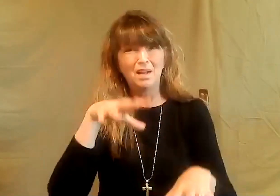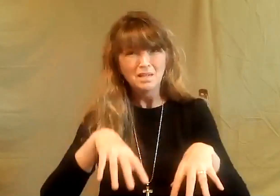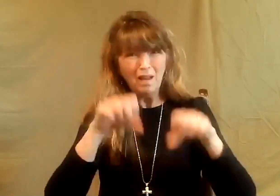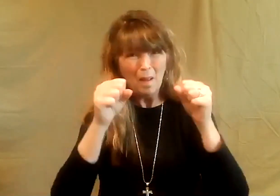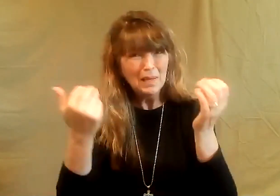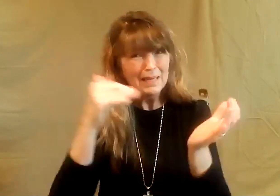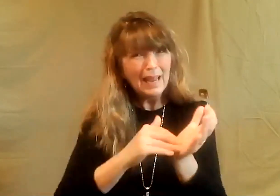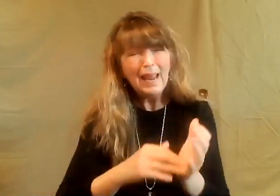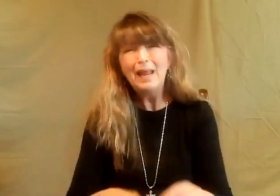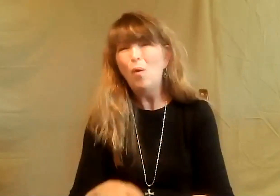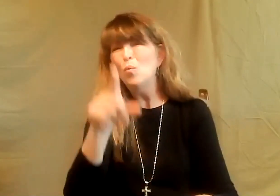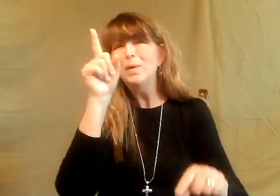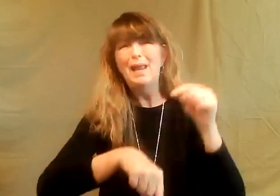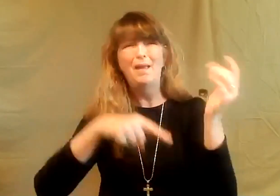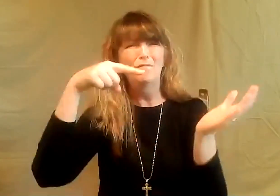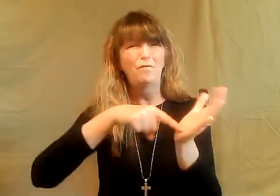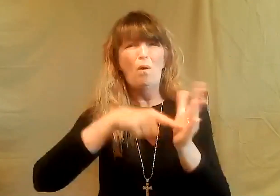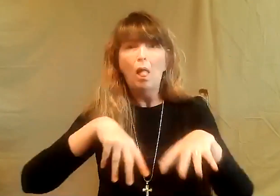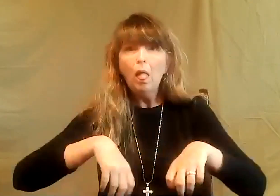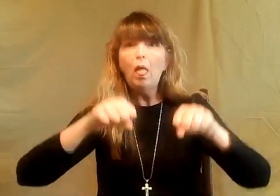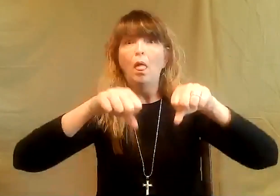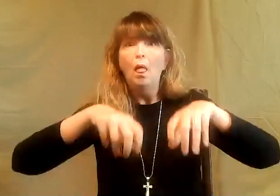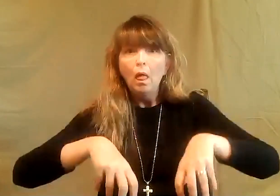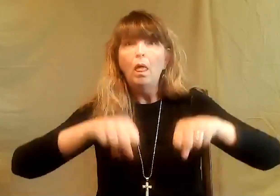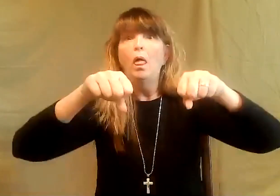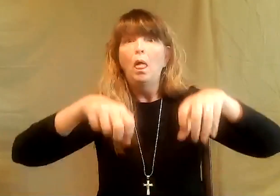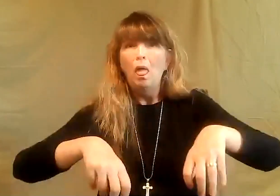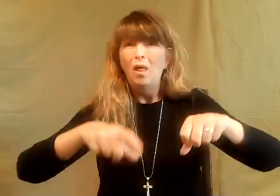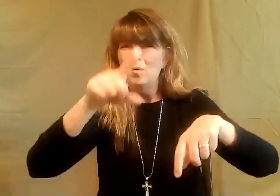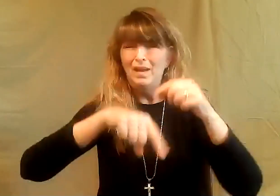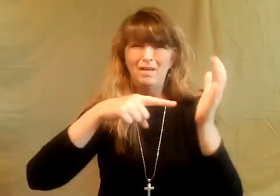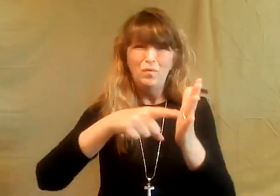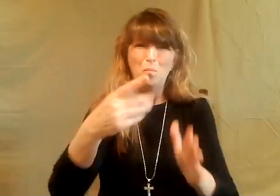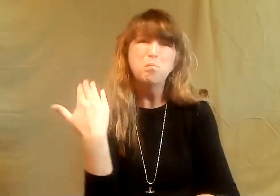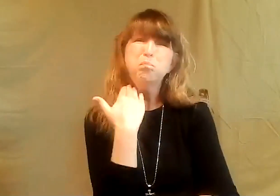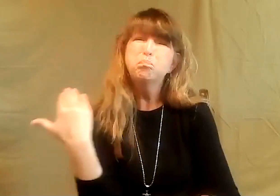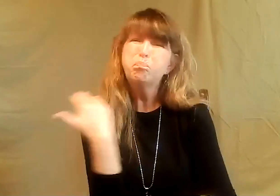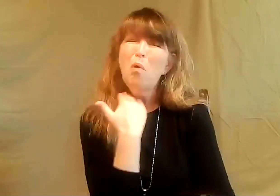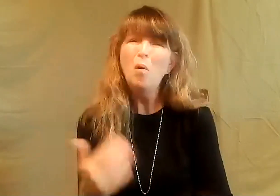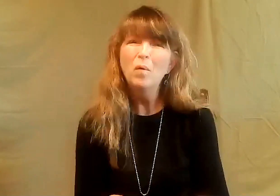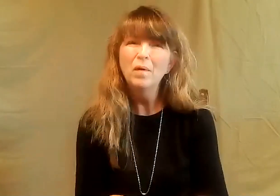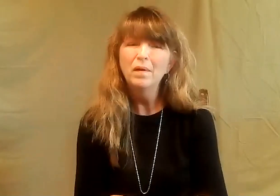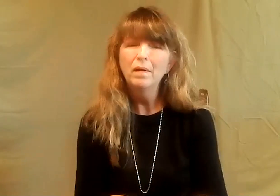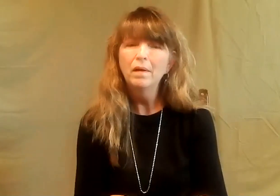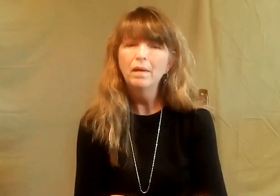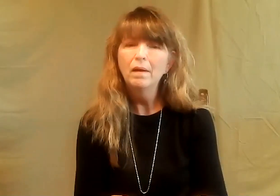You know, a lot of times people say, why are you adopting someone else? You can't afford to adopt all these kids. You guys are going to be broke.